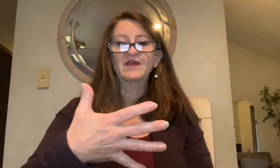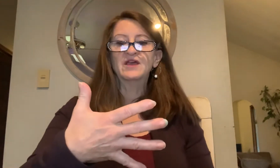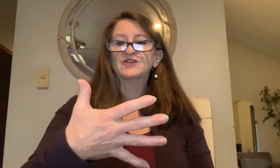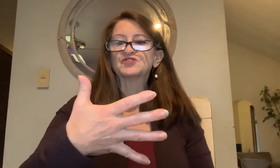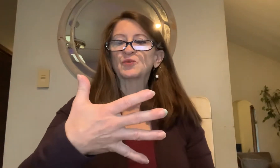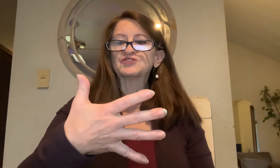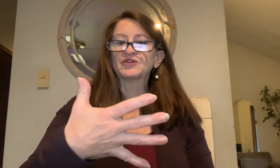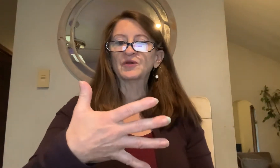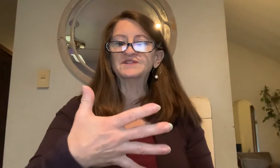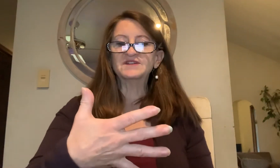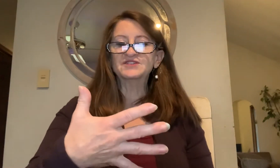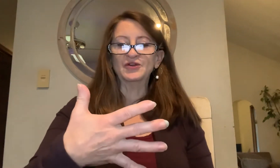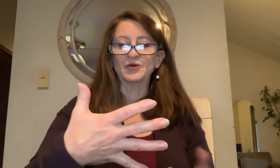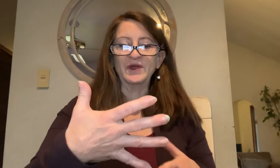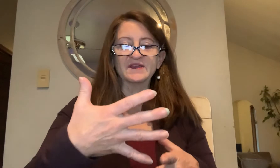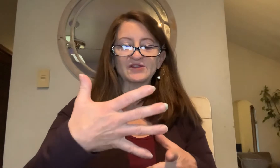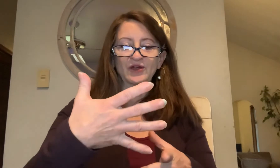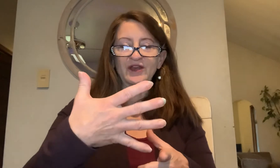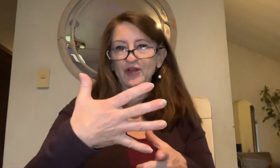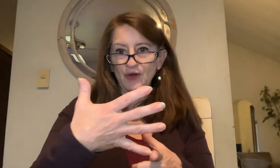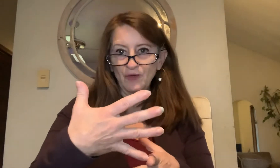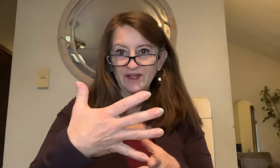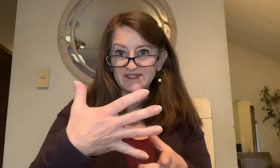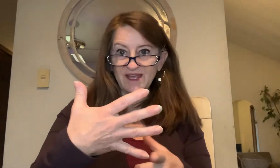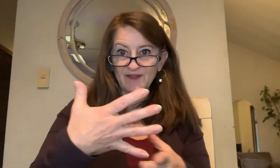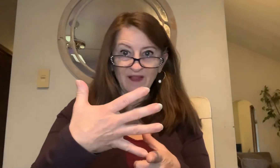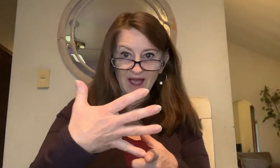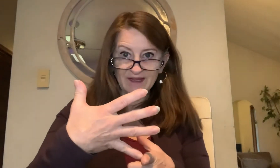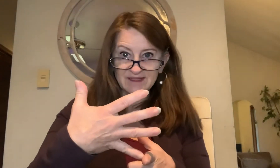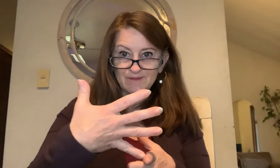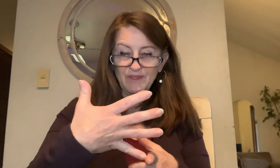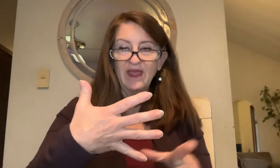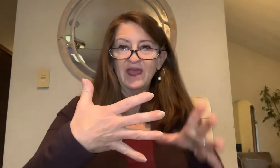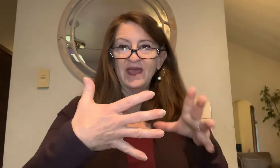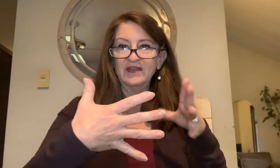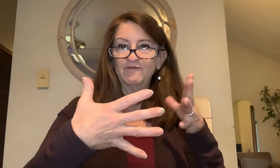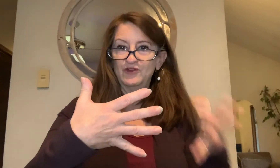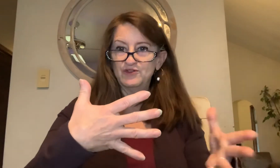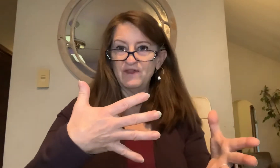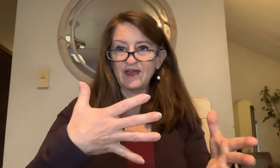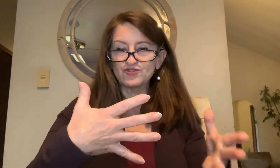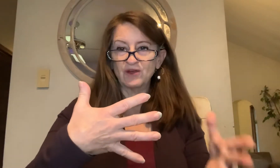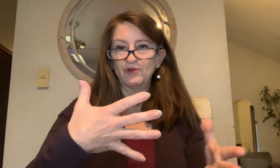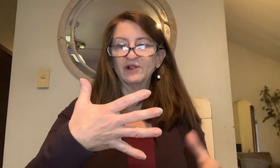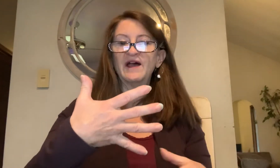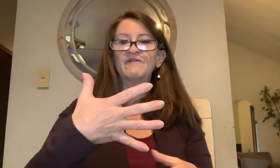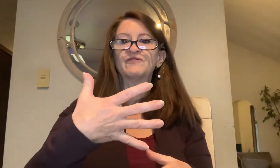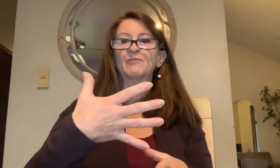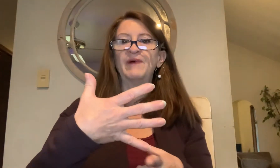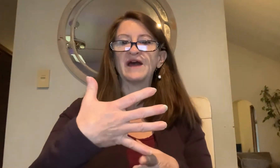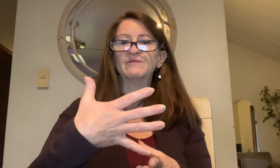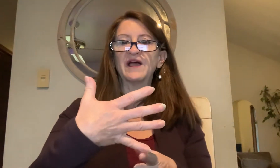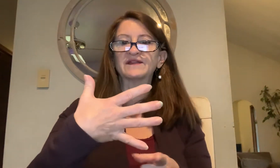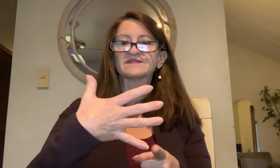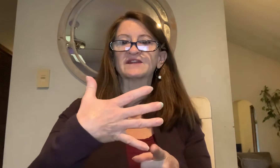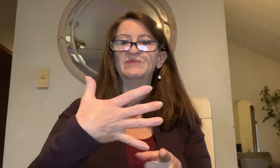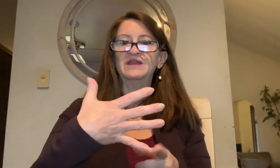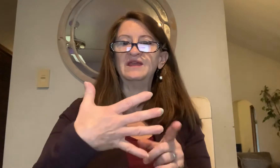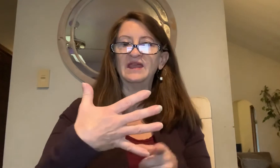So what you're going to do is look at a note let's say on the lines and if you do that in treble clef the bottom line is going to be E